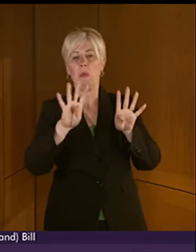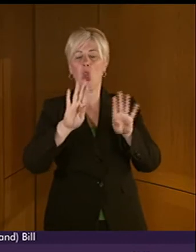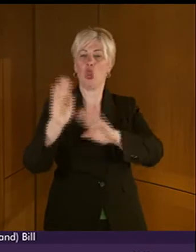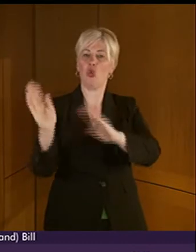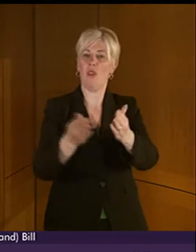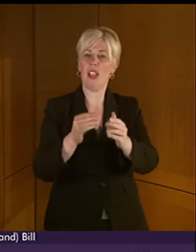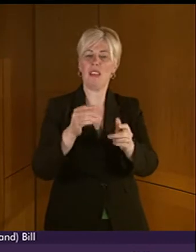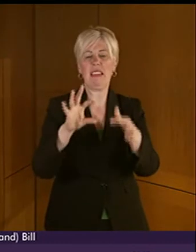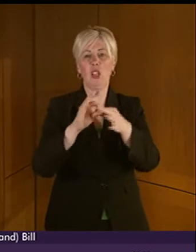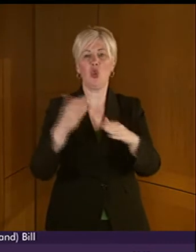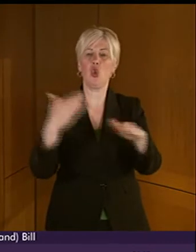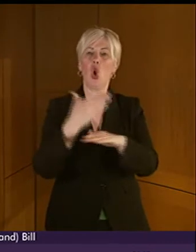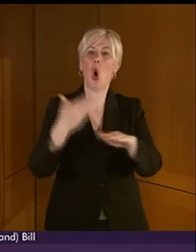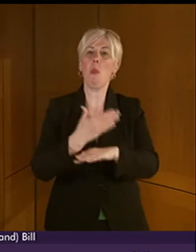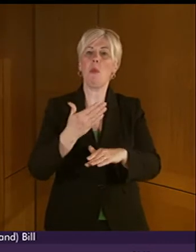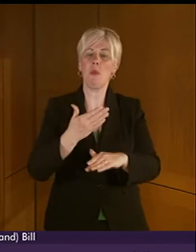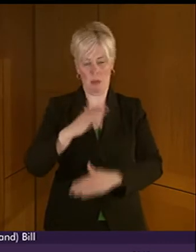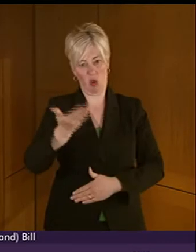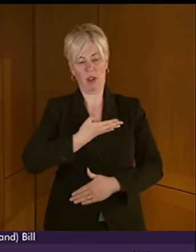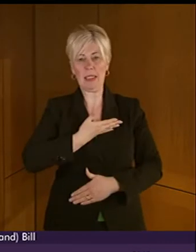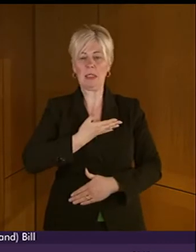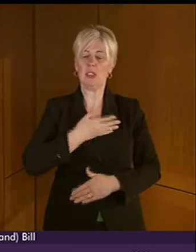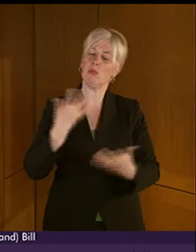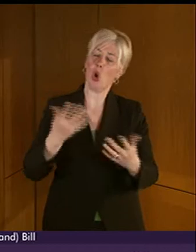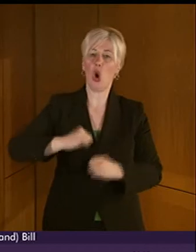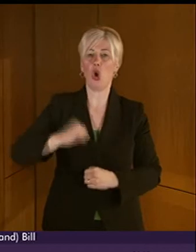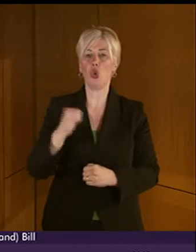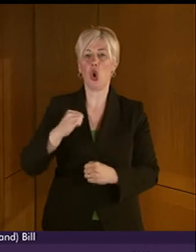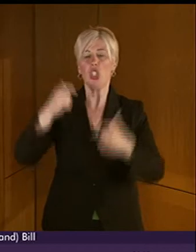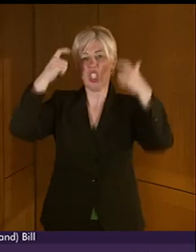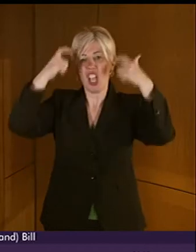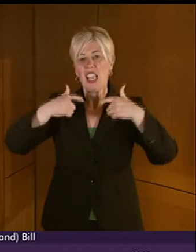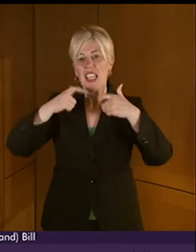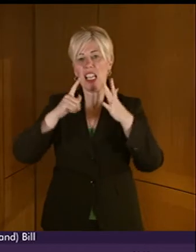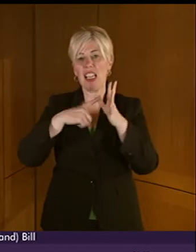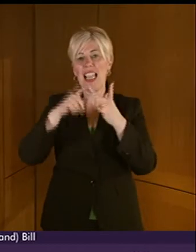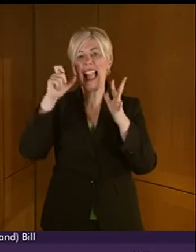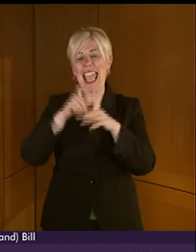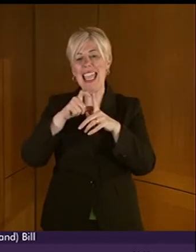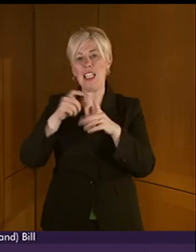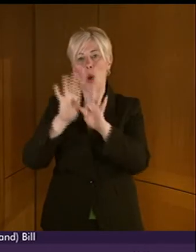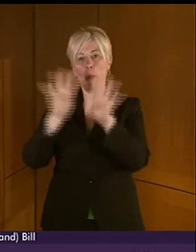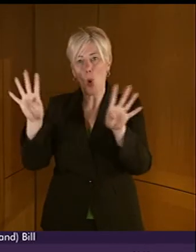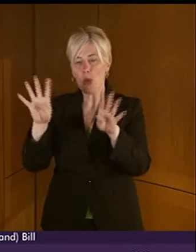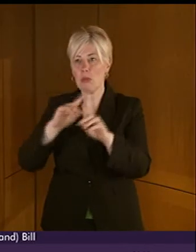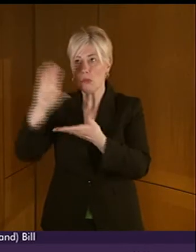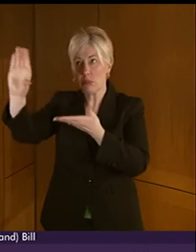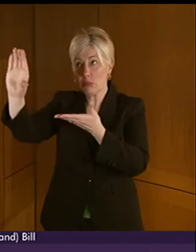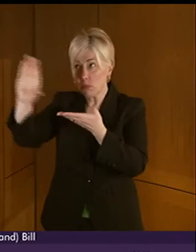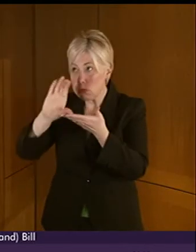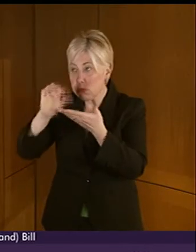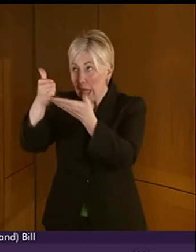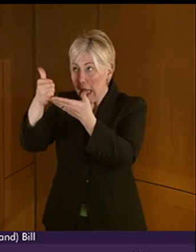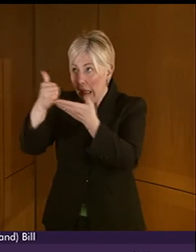The Scottish Legal Aid Board, crucial to whether or not you receive financial support to have